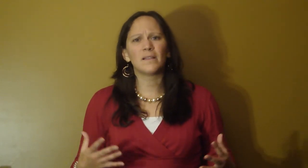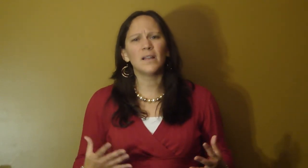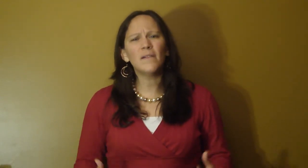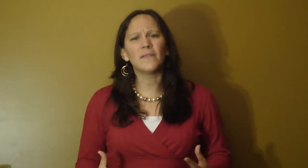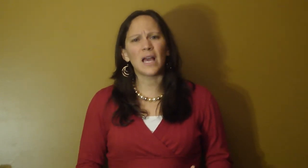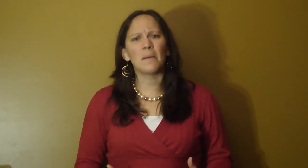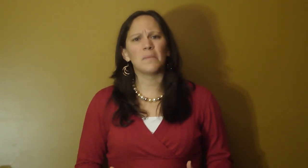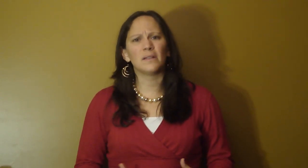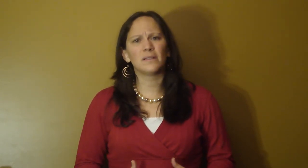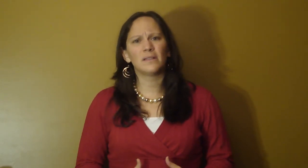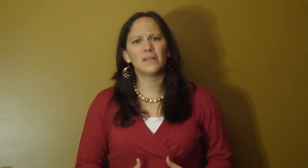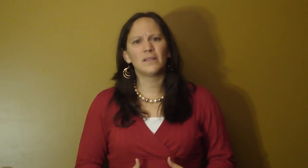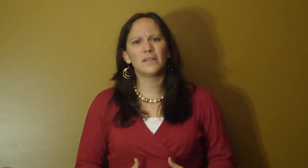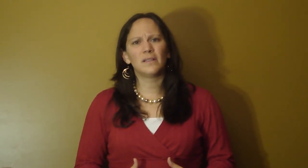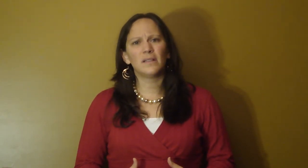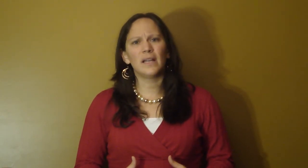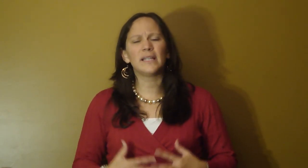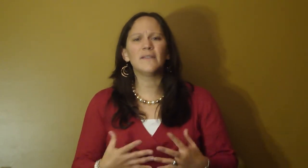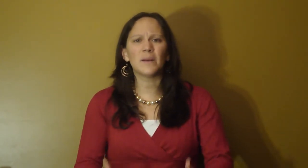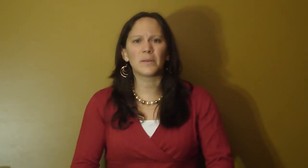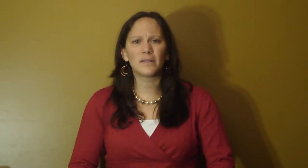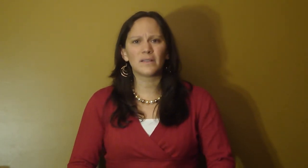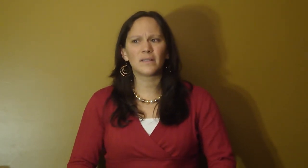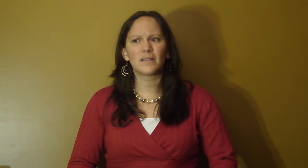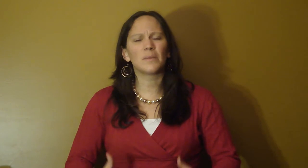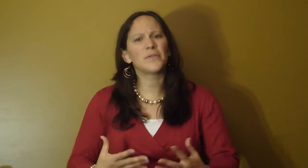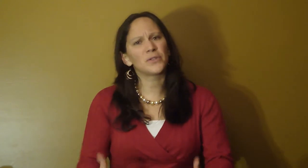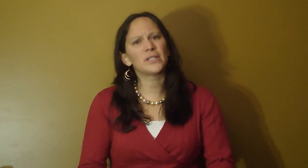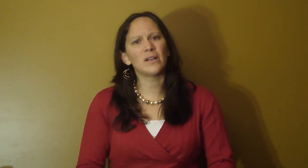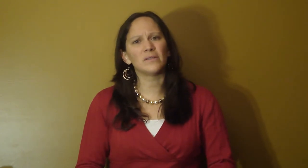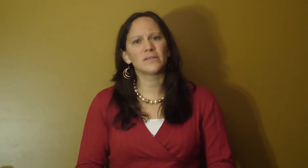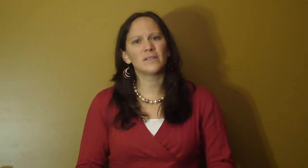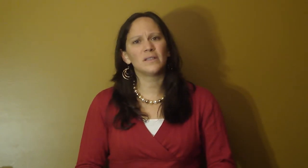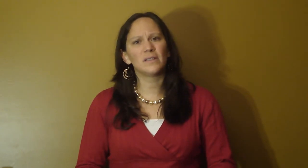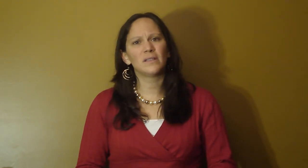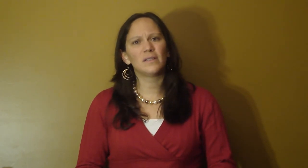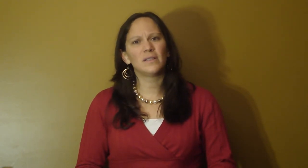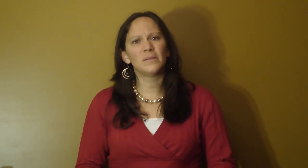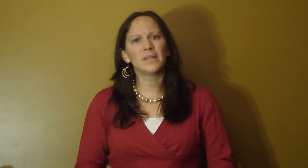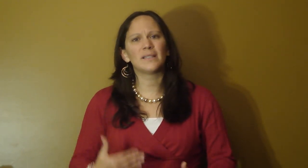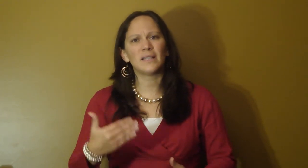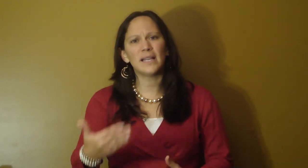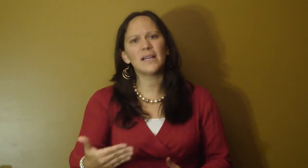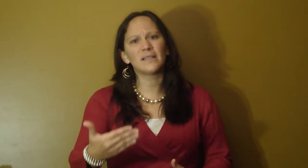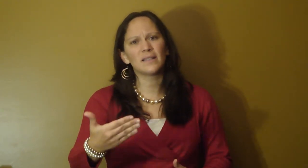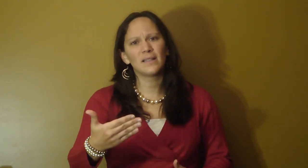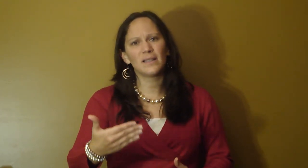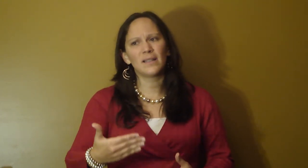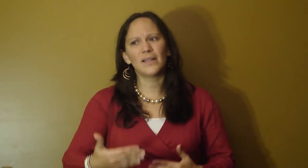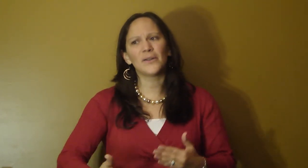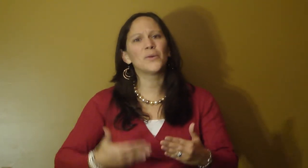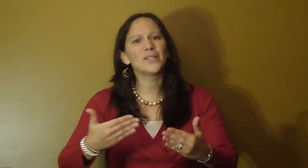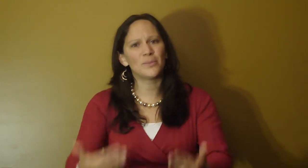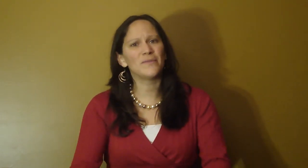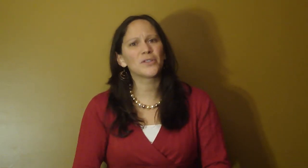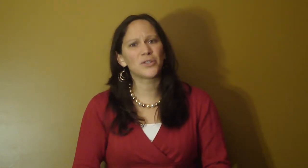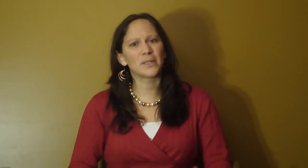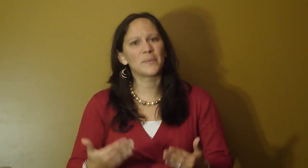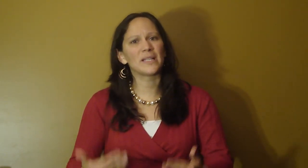Love them. And give up some of yourself. Because in the end, they're going to be virtuous because